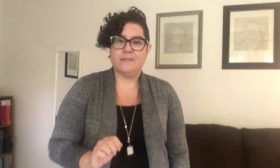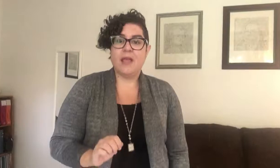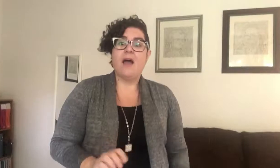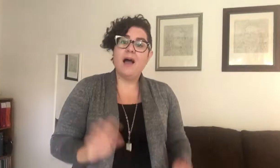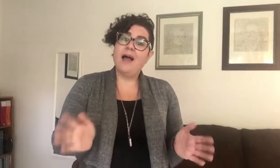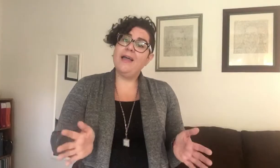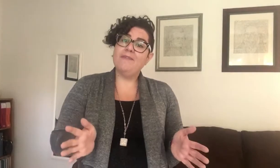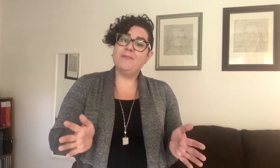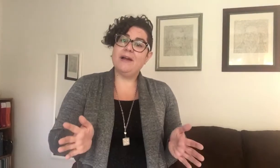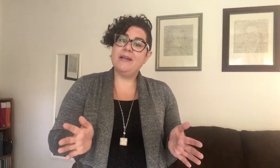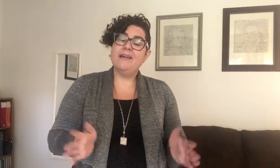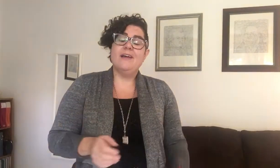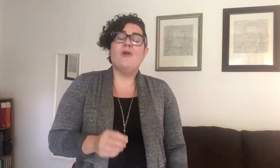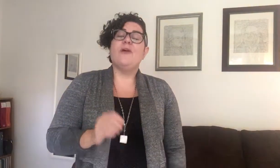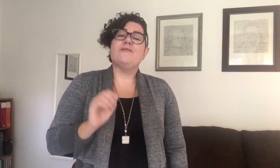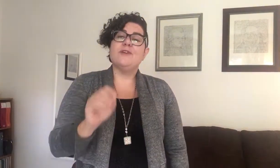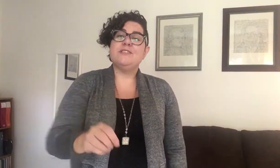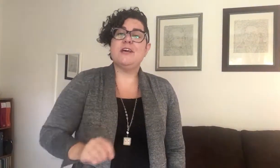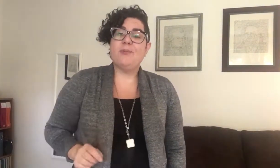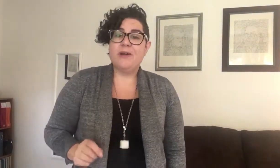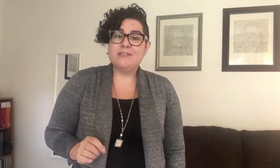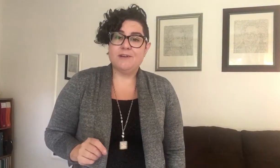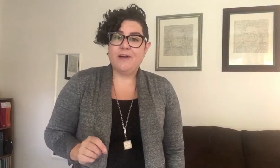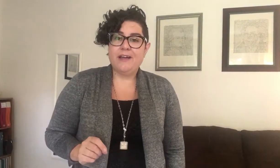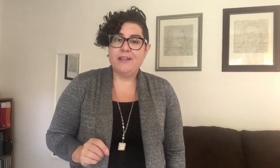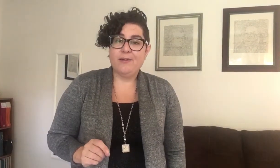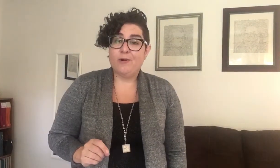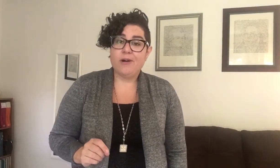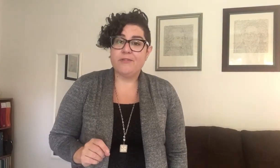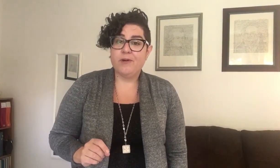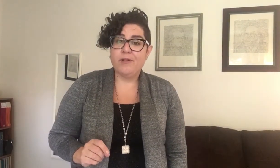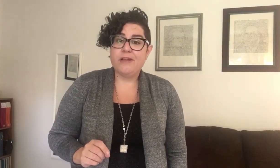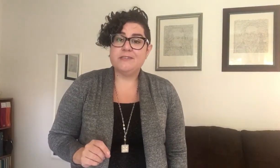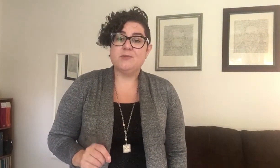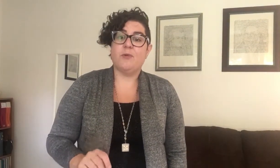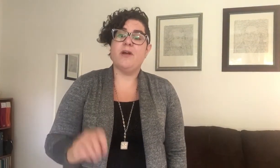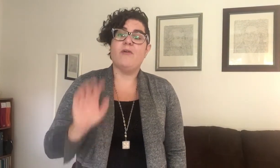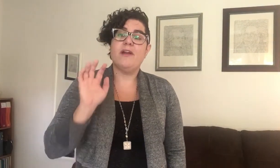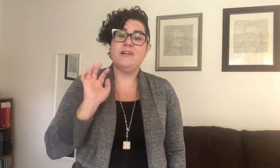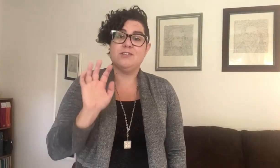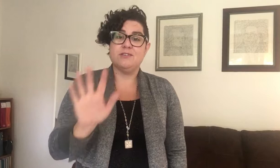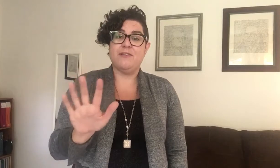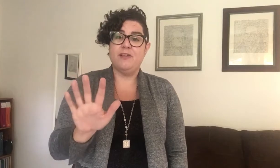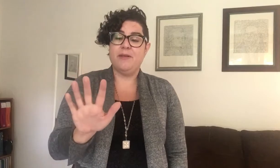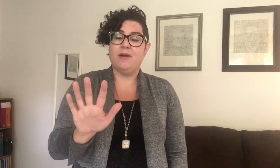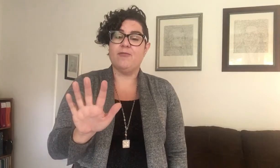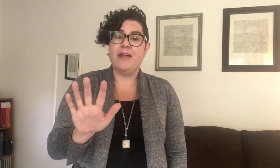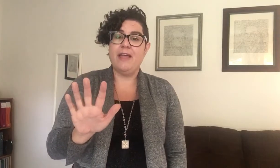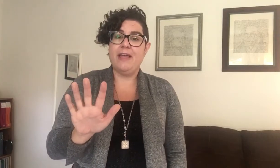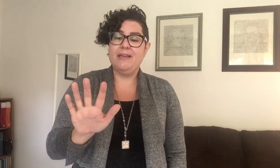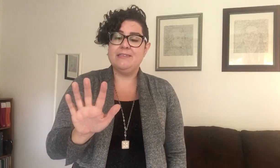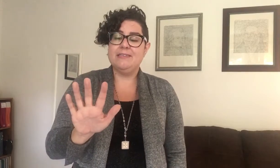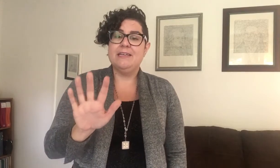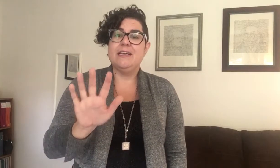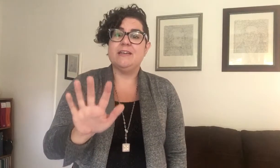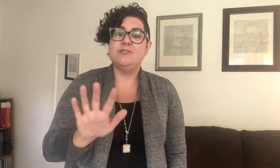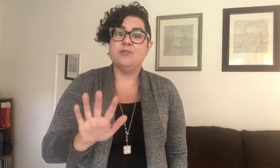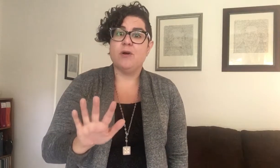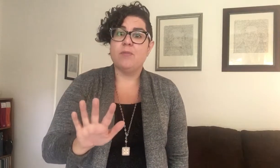Hi everybody! We have reached that point in our violin or our viola lessons where we are ready to start developing our right hand into our